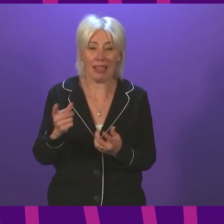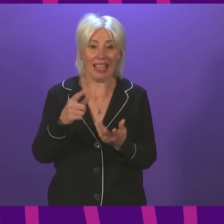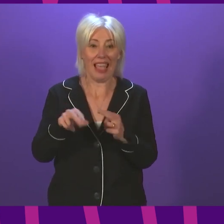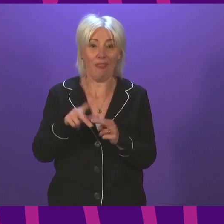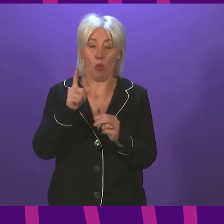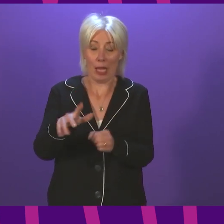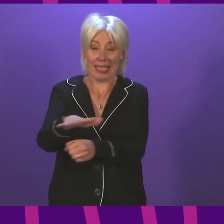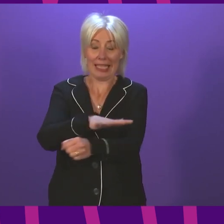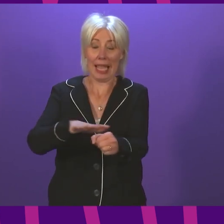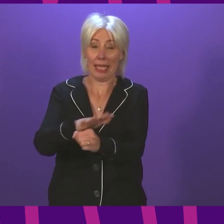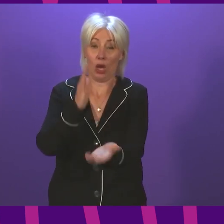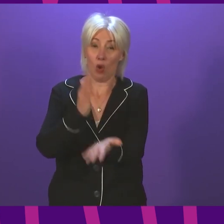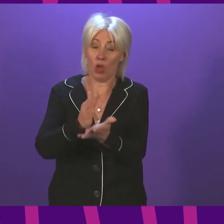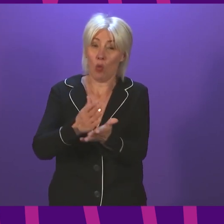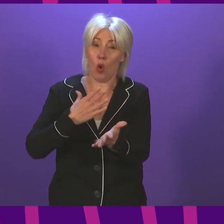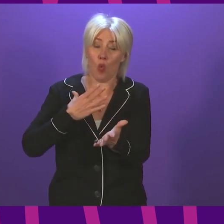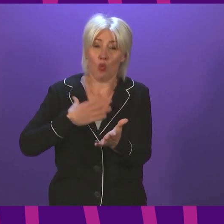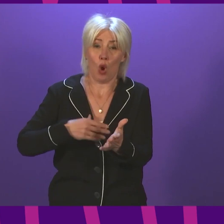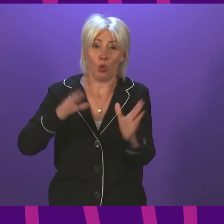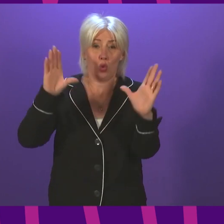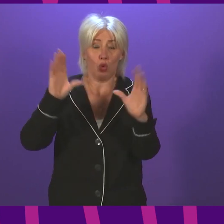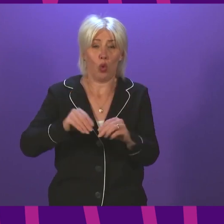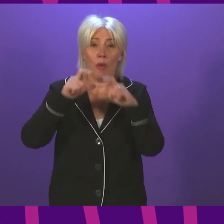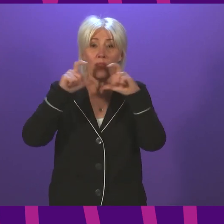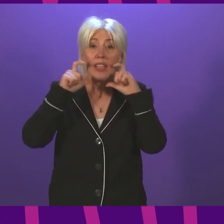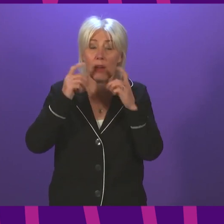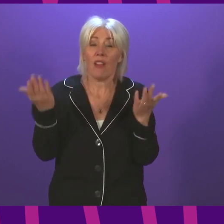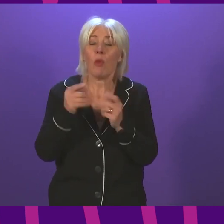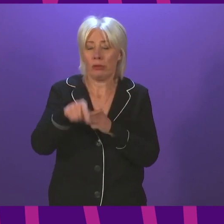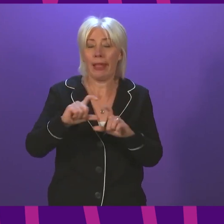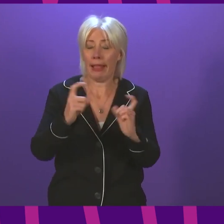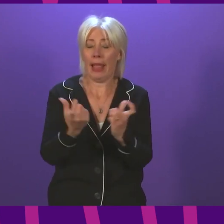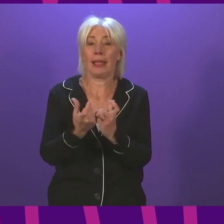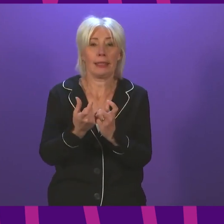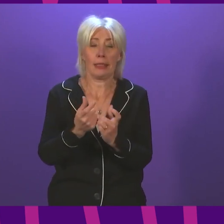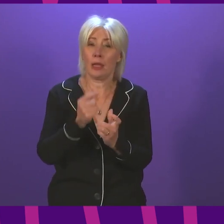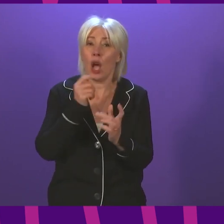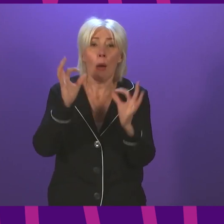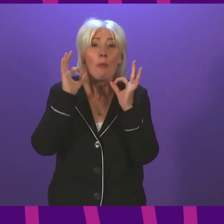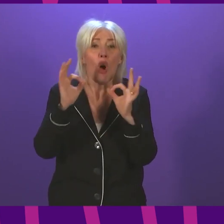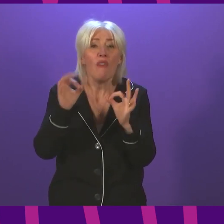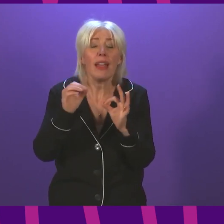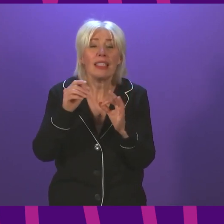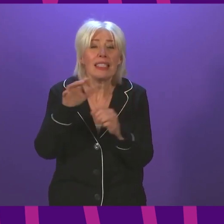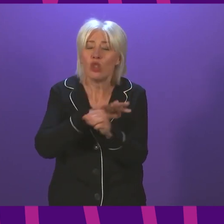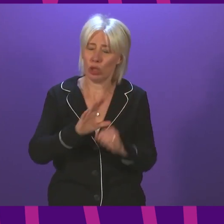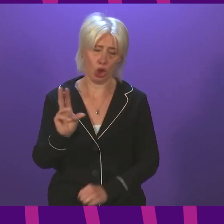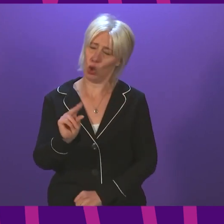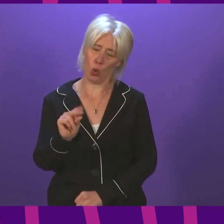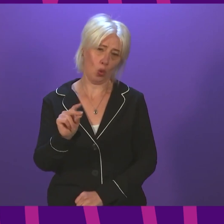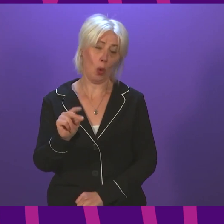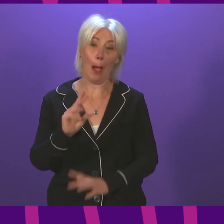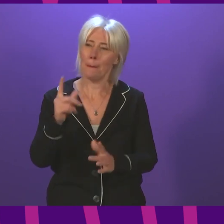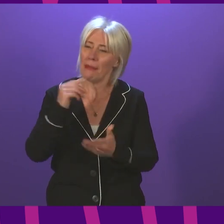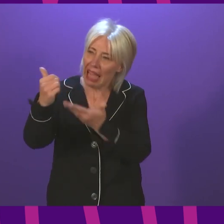first and foremost to lift the requirement to wear face coverings is in the classroom because it is far from ideal from young people. But we have to take